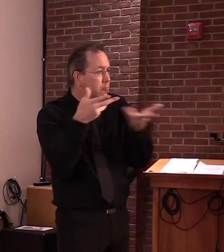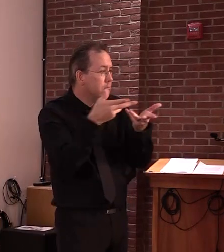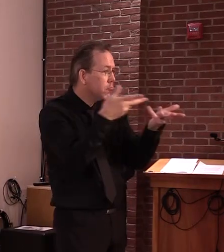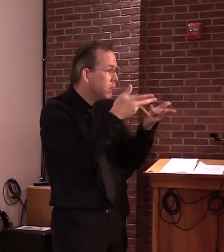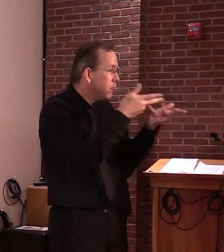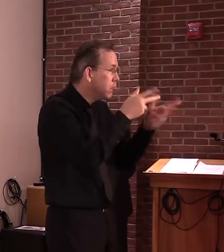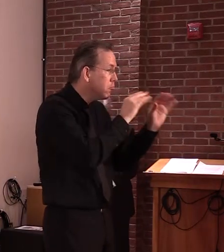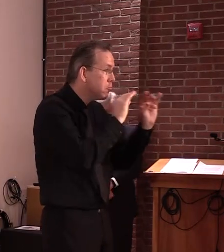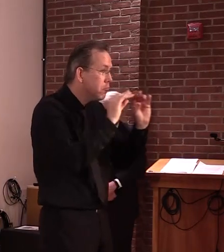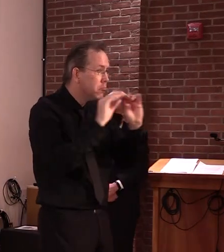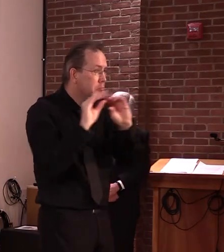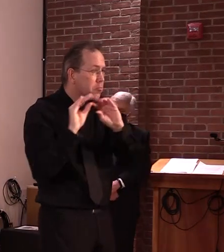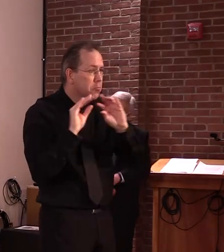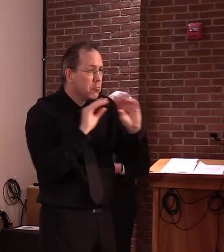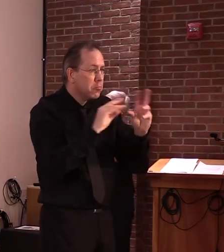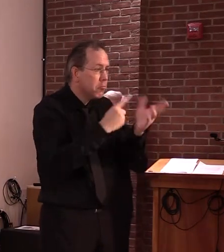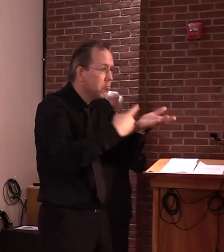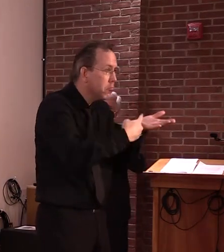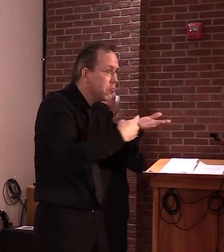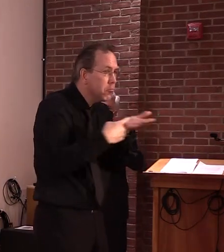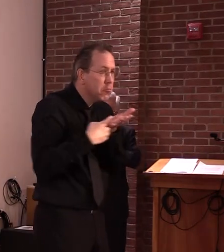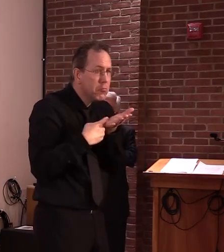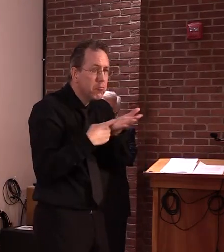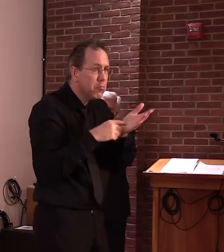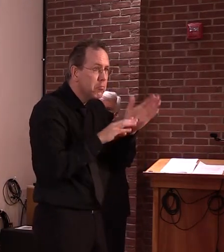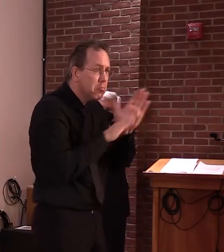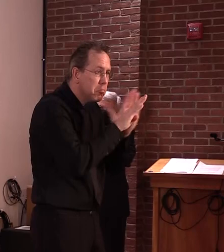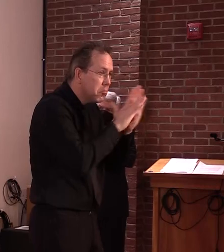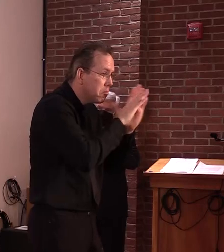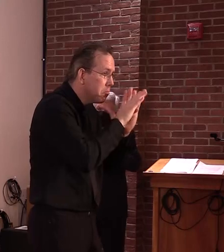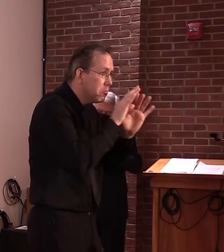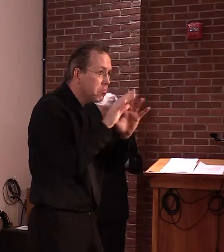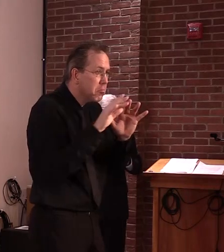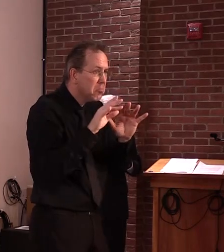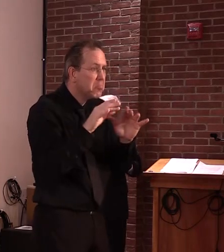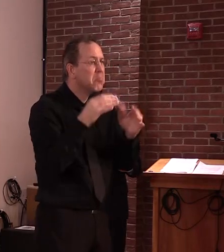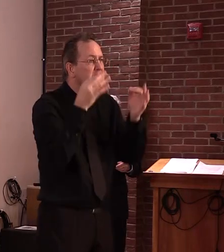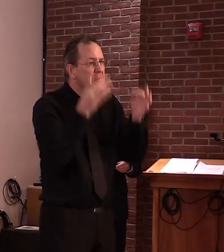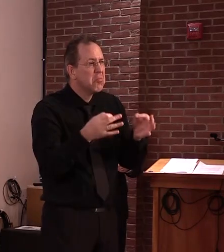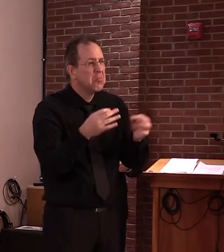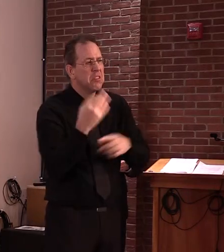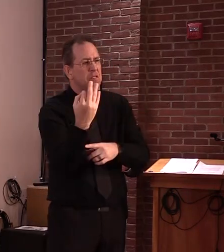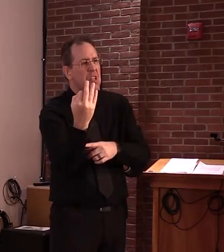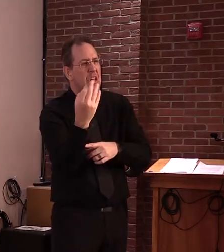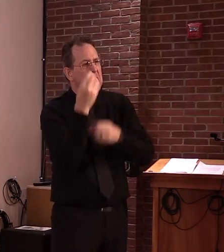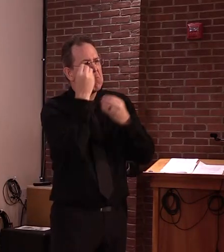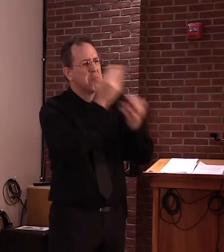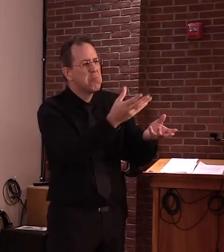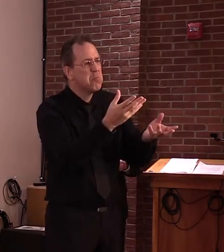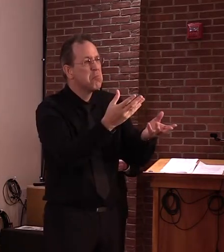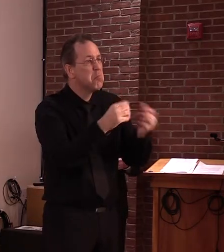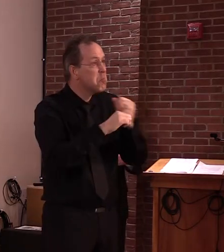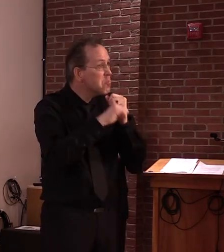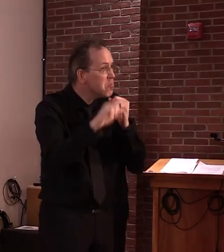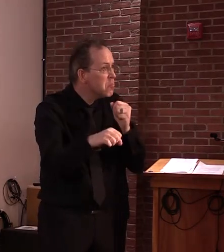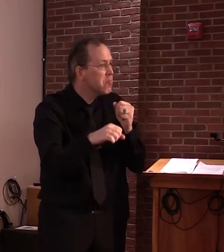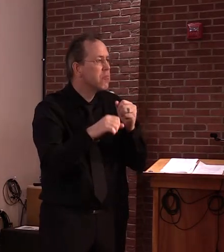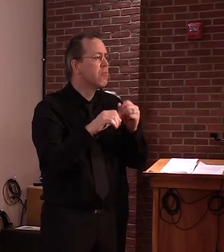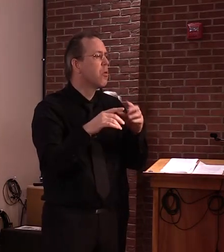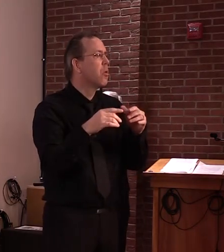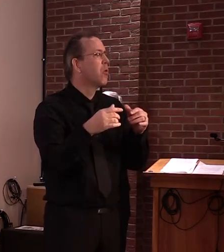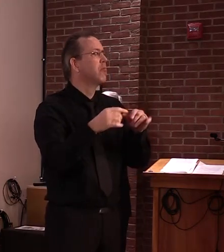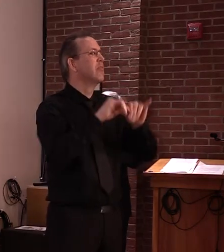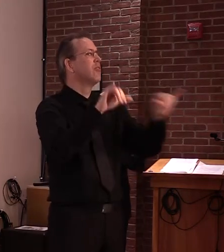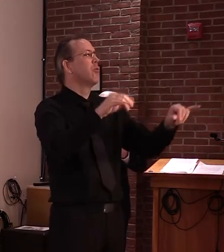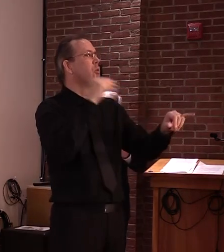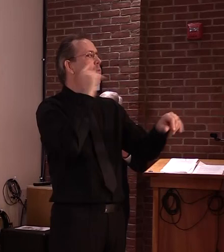experts. But I would say that you would see a relaxation of that as well, that we